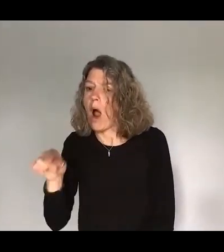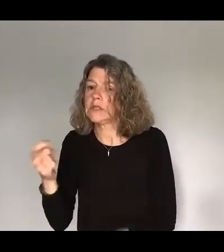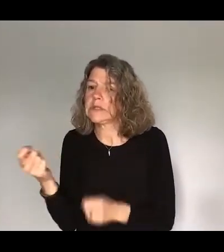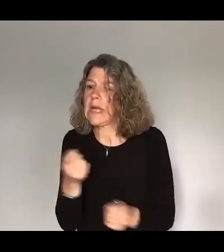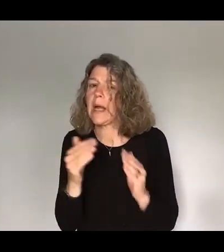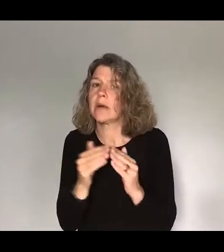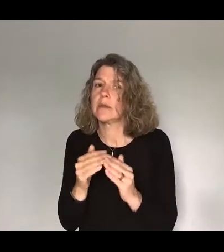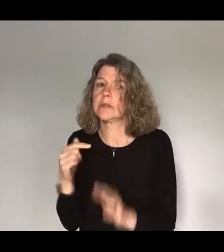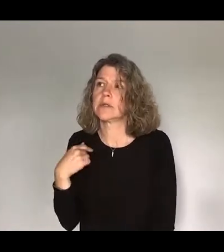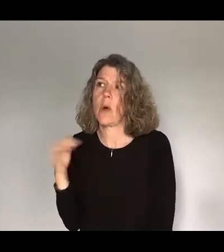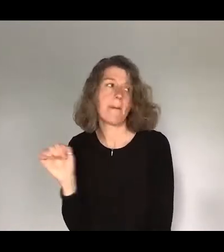turned to my mum and I said mum